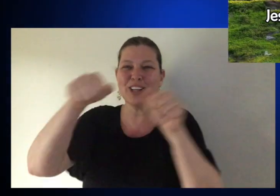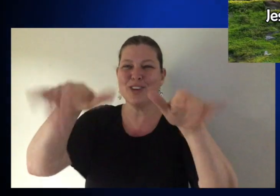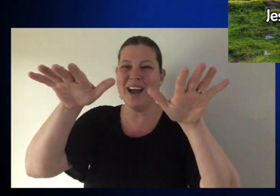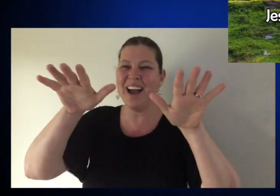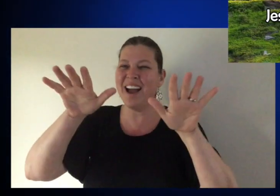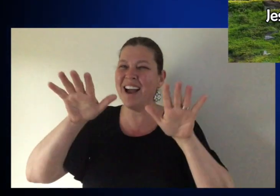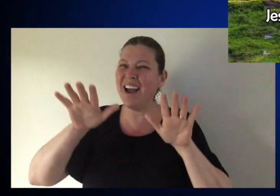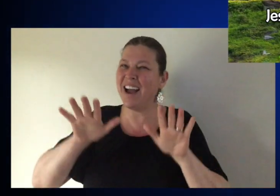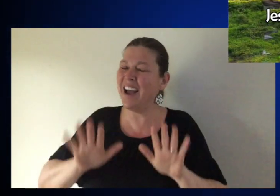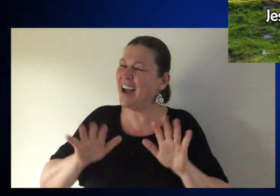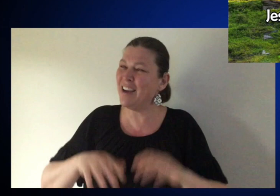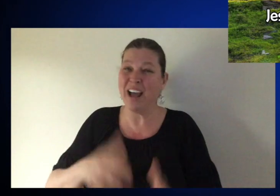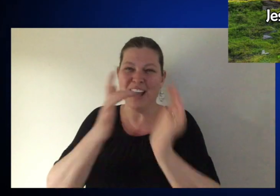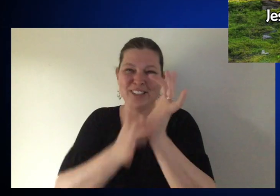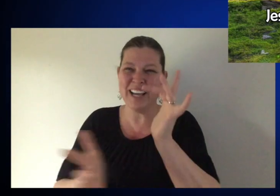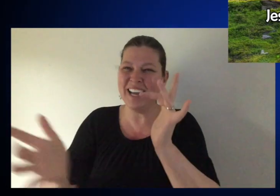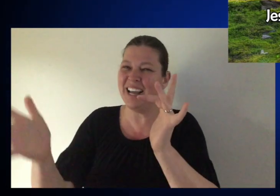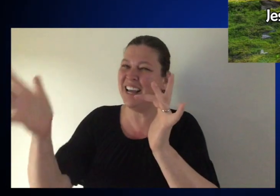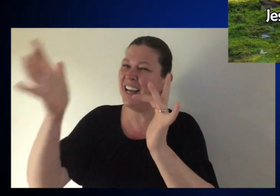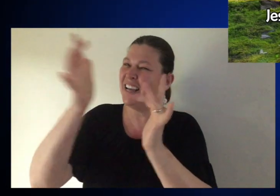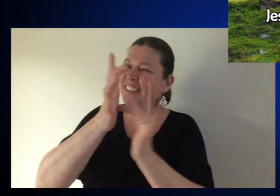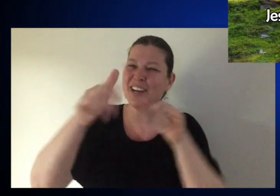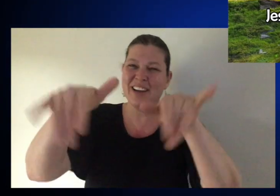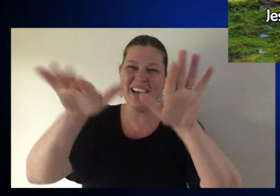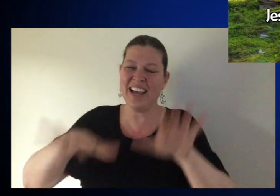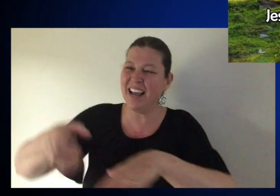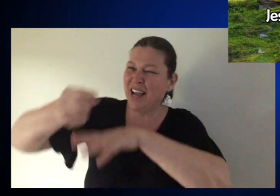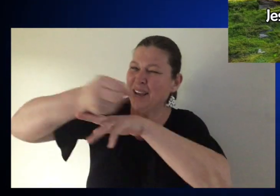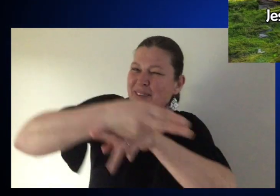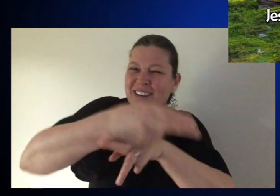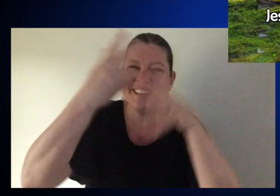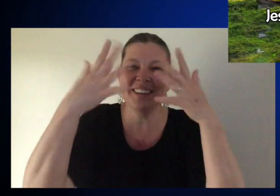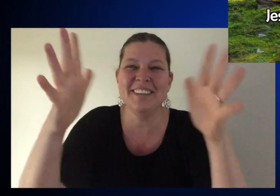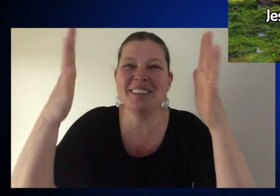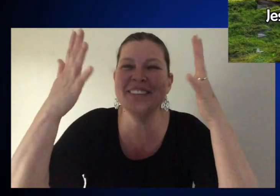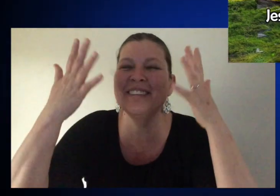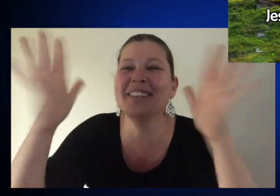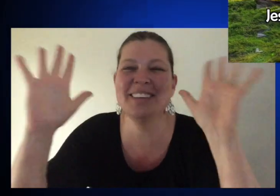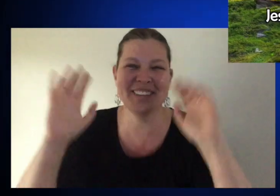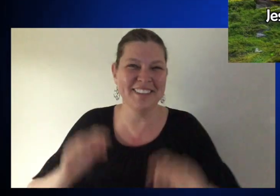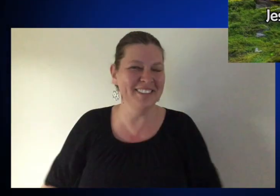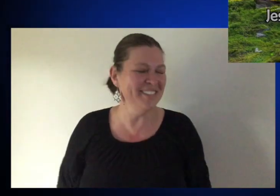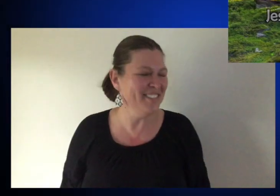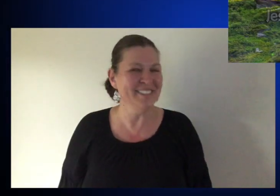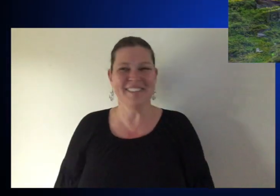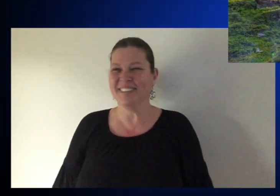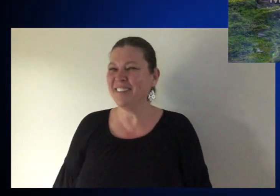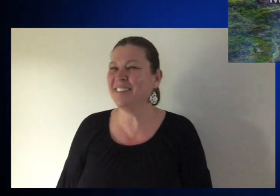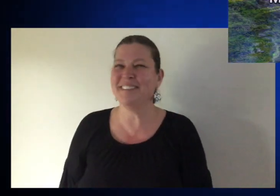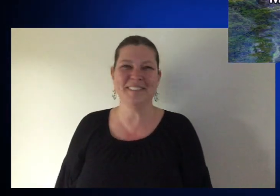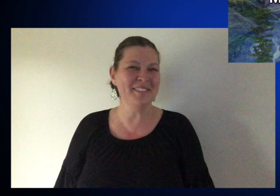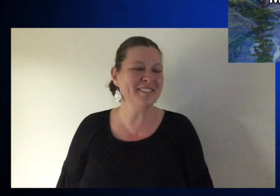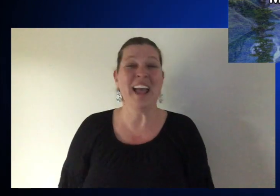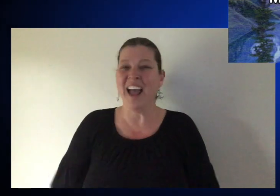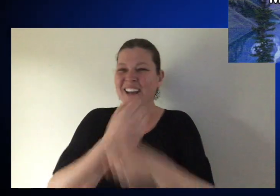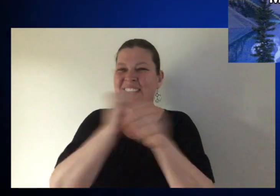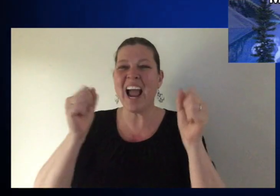He rose and conquered the land Jesus, conquered the land